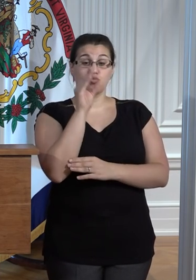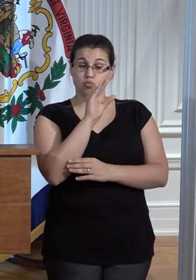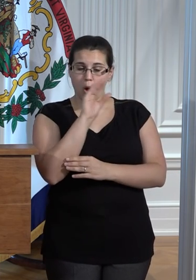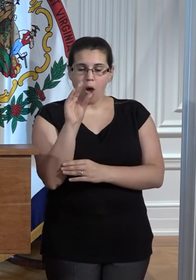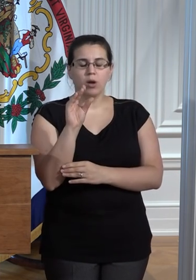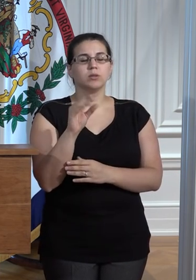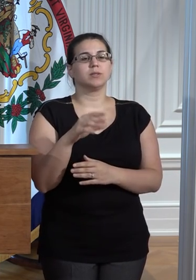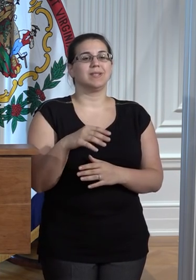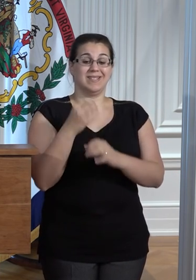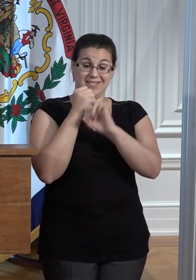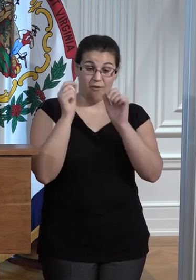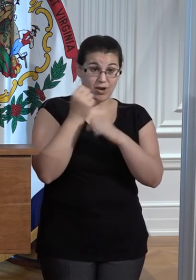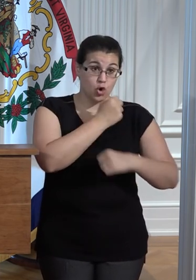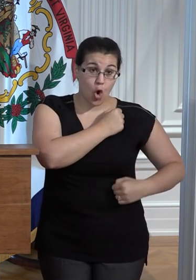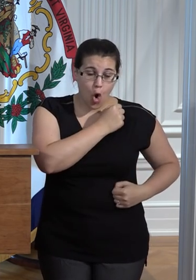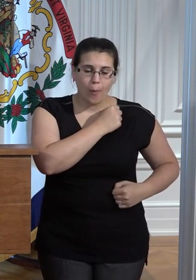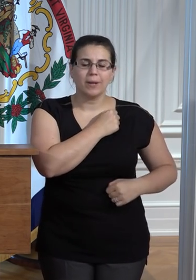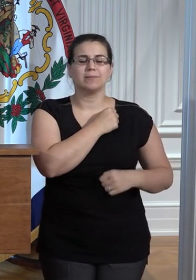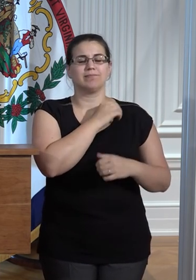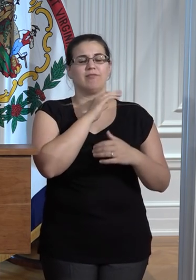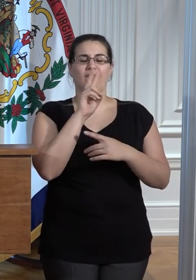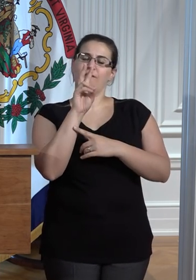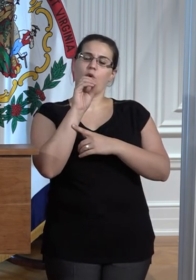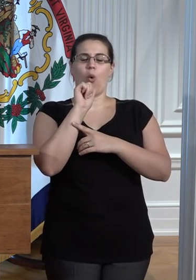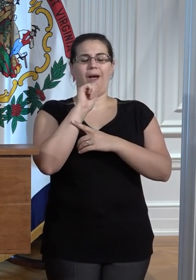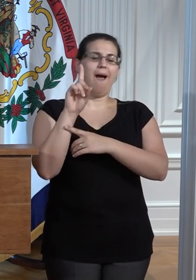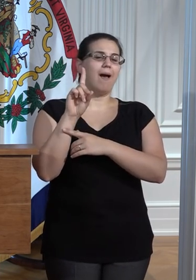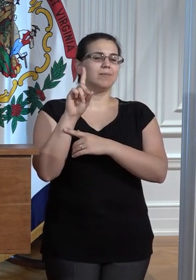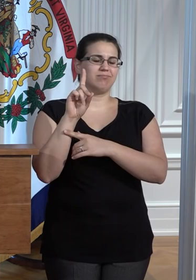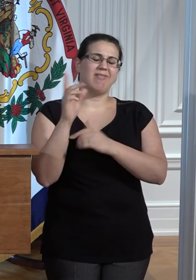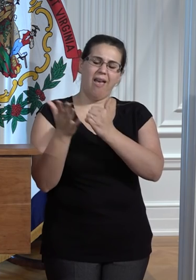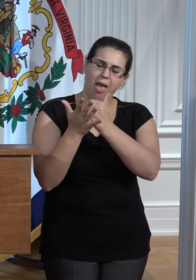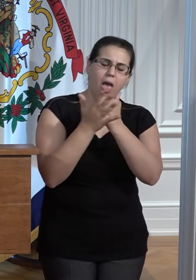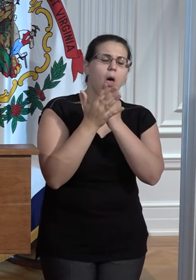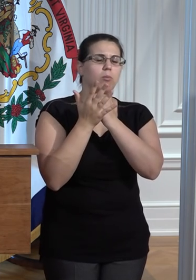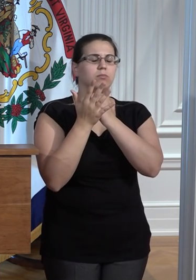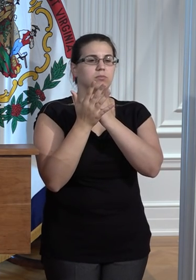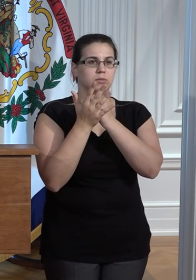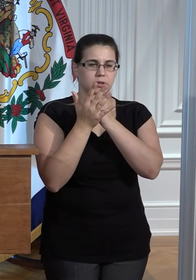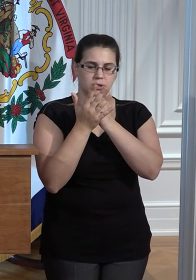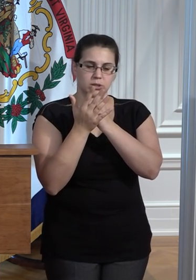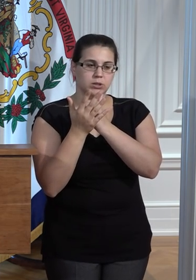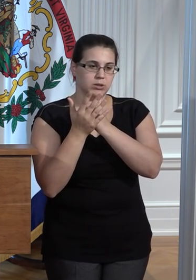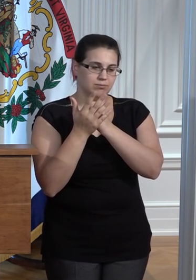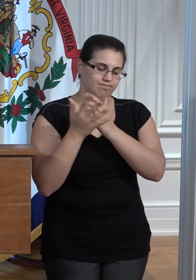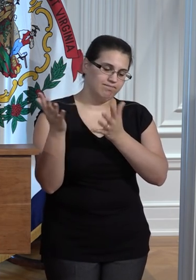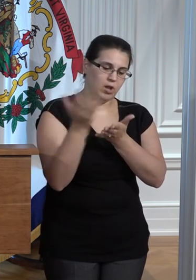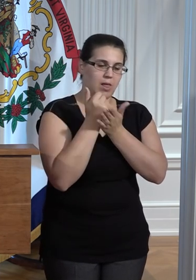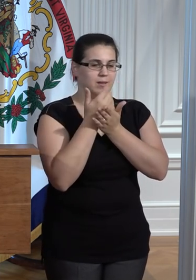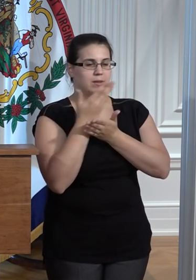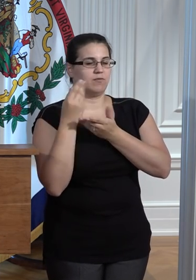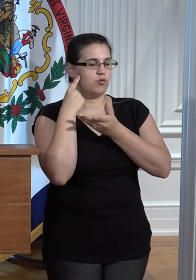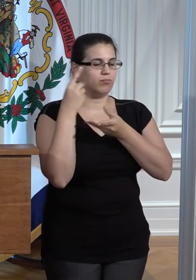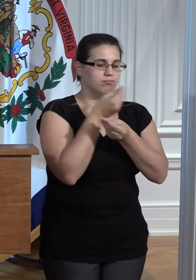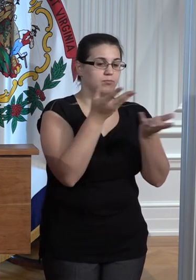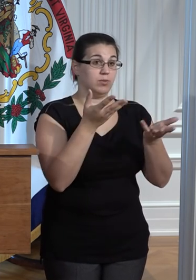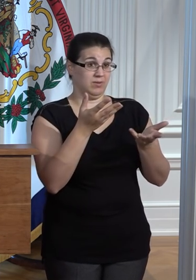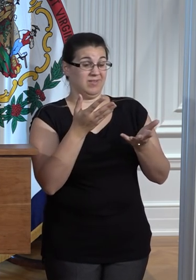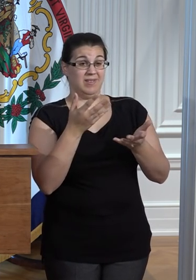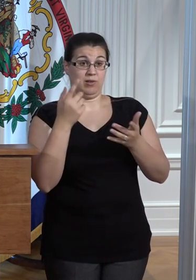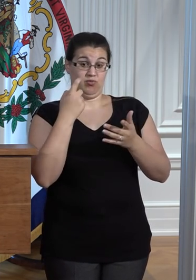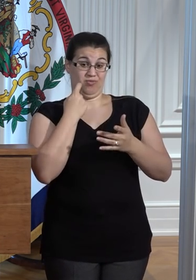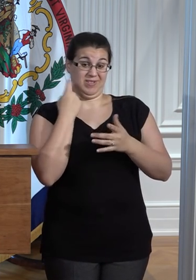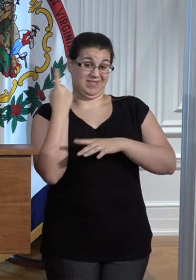and we certainly do appreciate their assistance. It's been a long 24 hours, and the next 24 hours may not